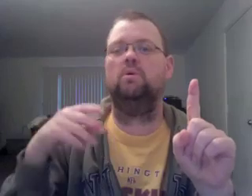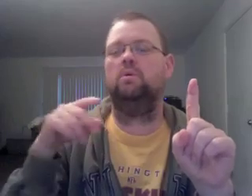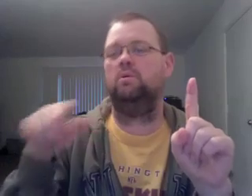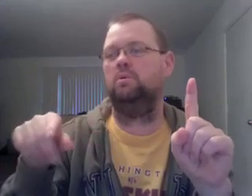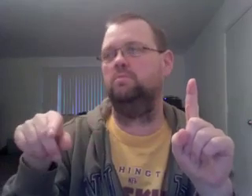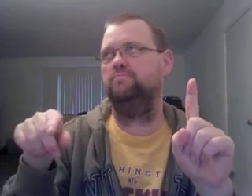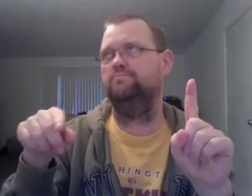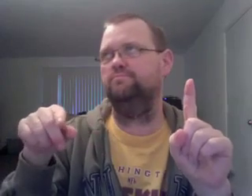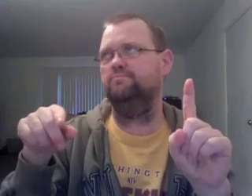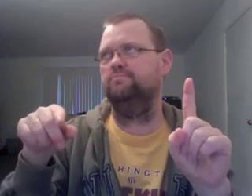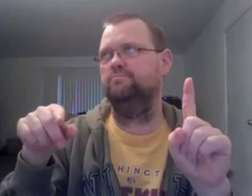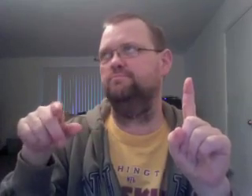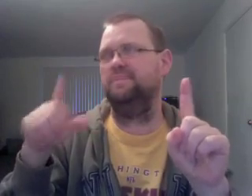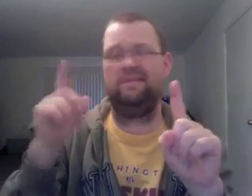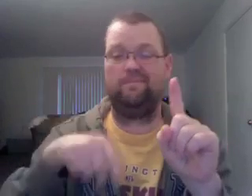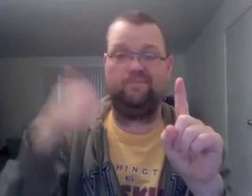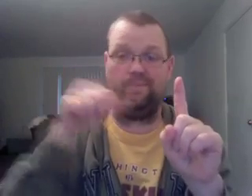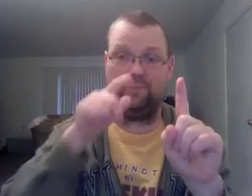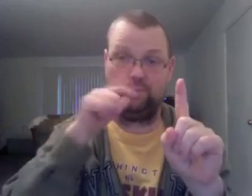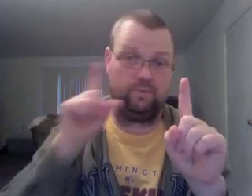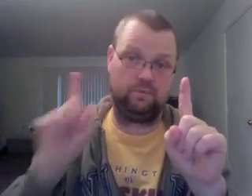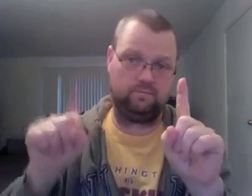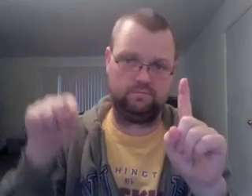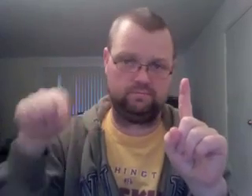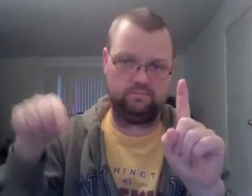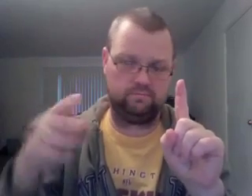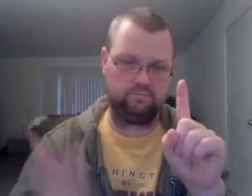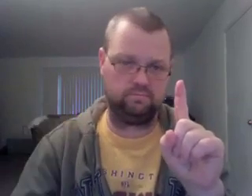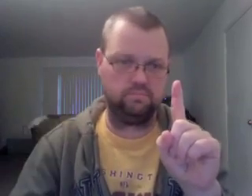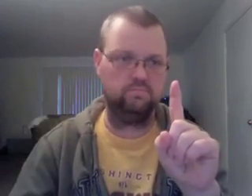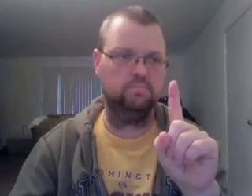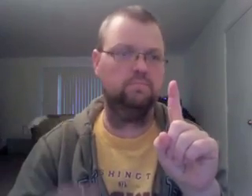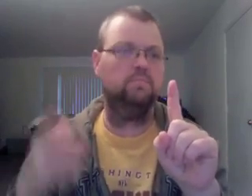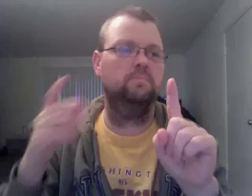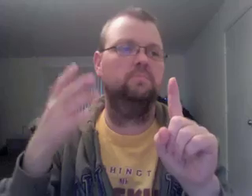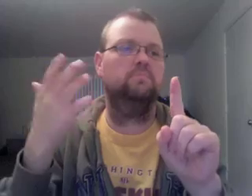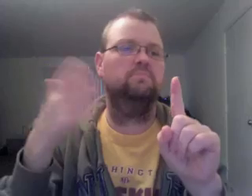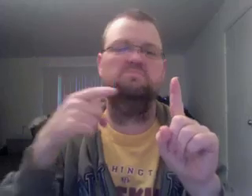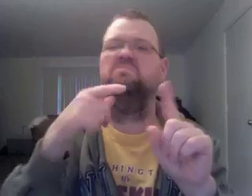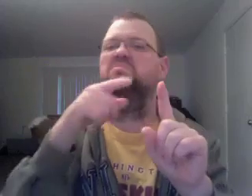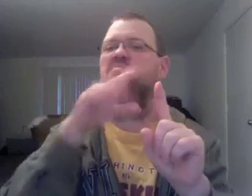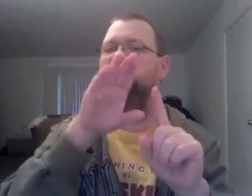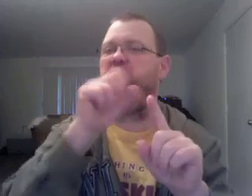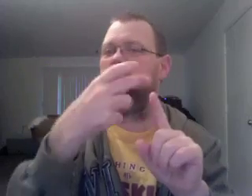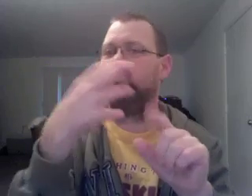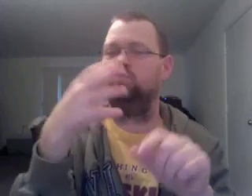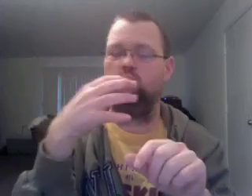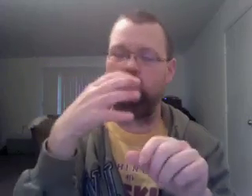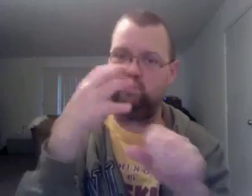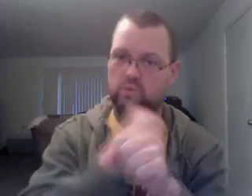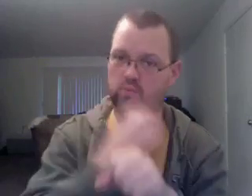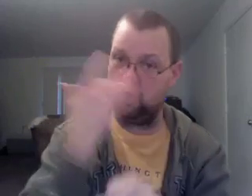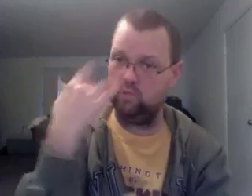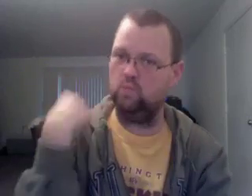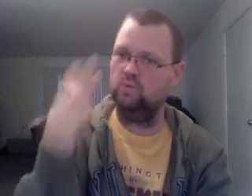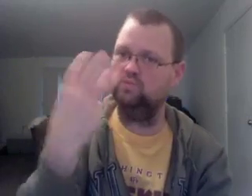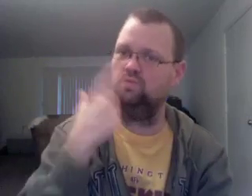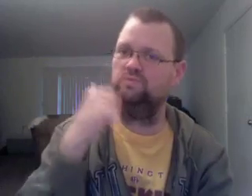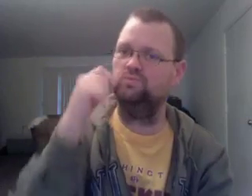He's a run low. So far, maybe he can't come out behind as he wants to. The car has been better on the bottom and moving up towards the middle.